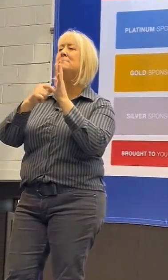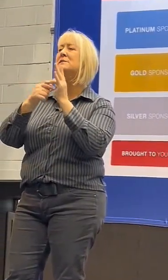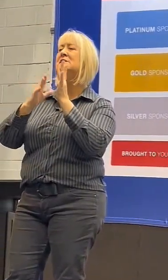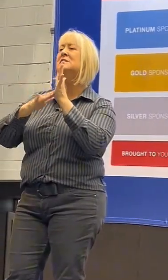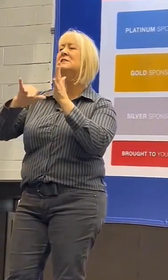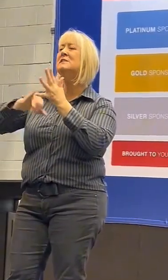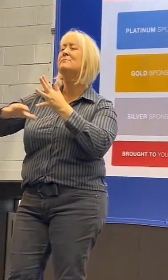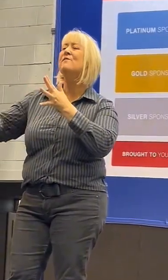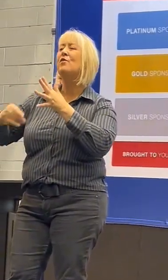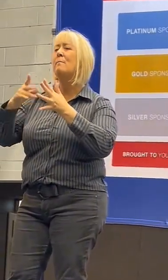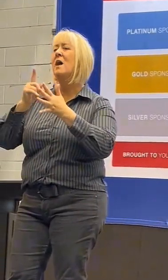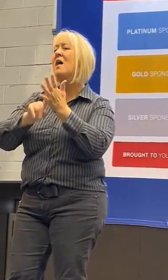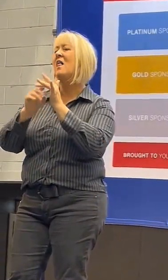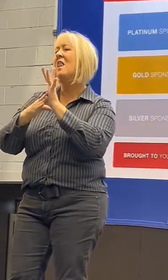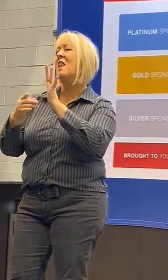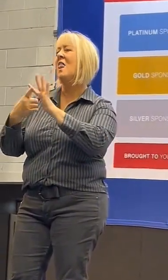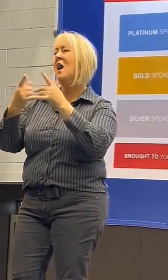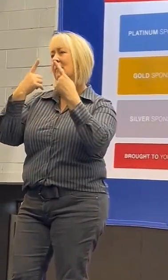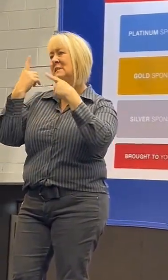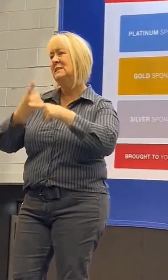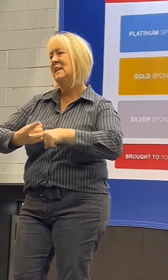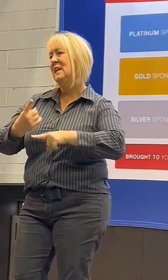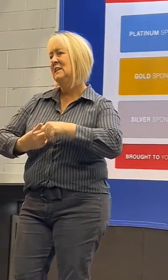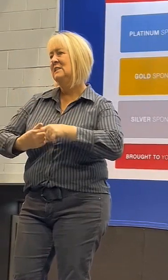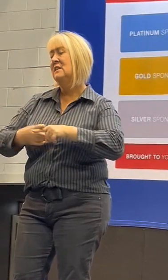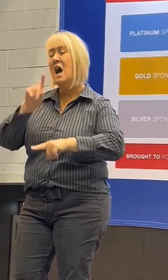I felt pain or symptom-free.